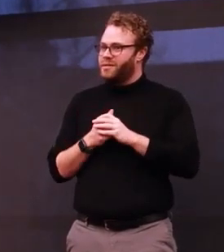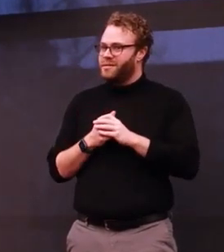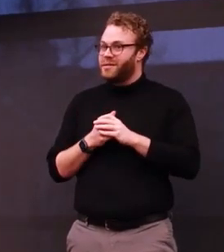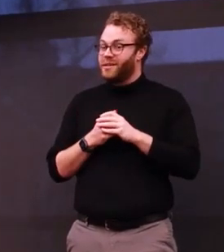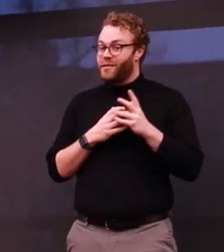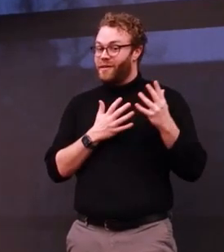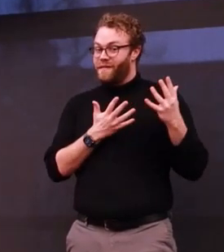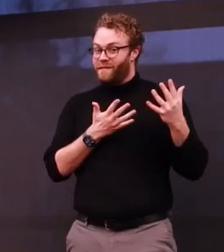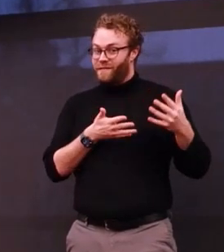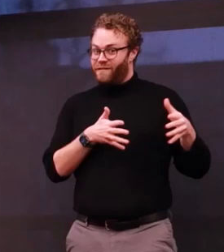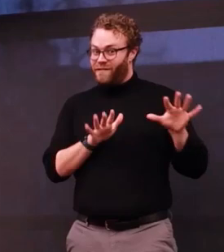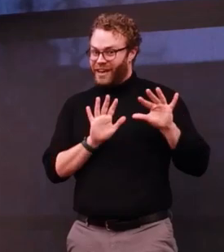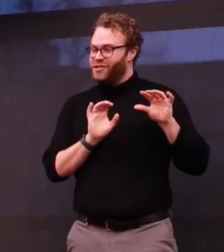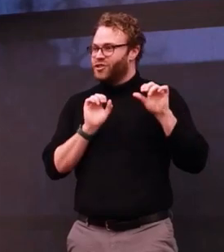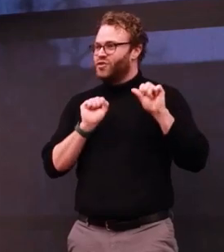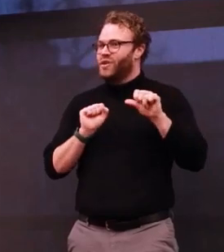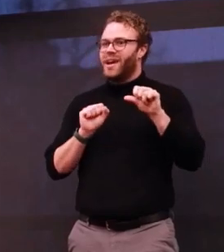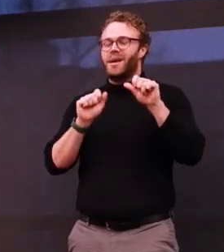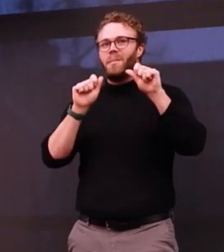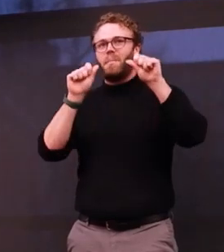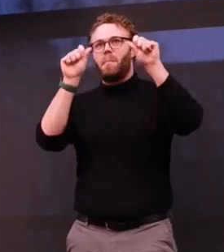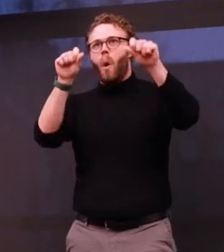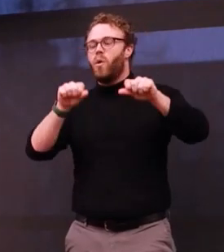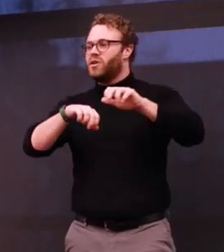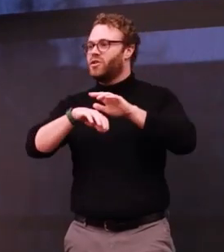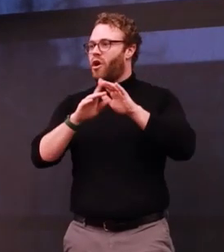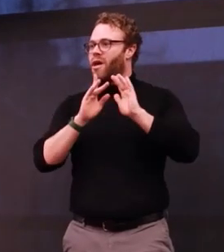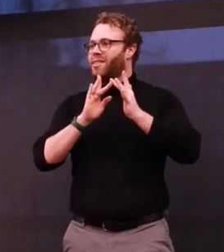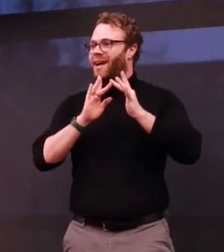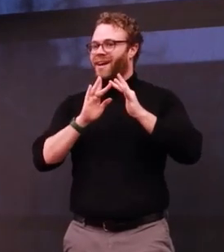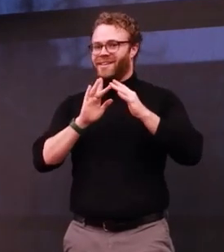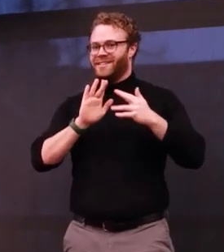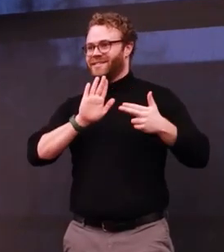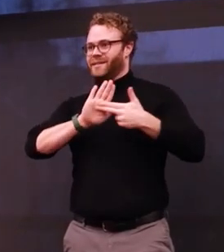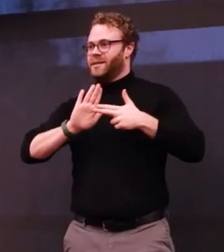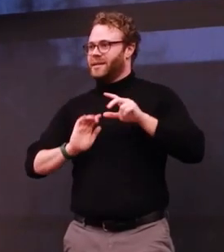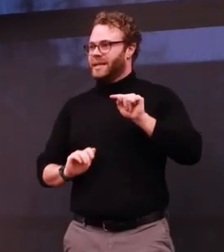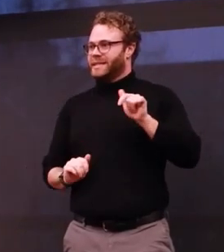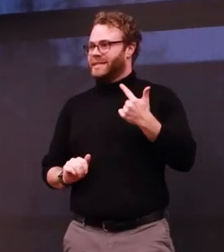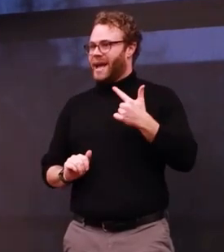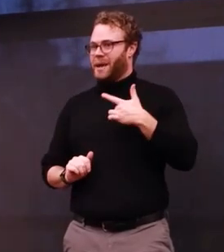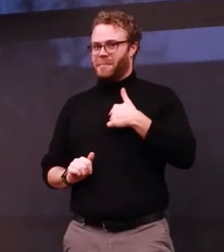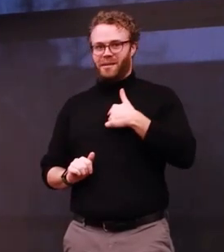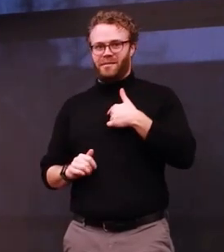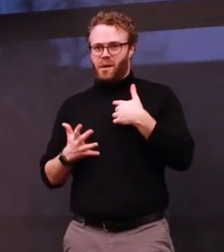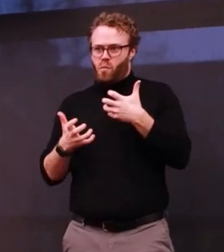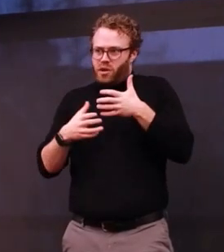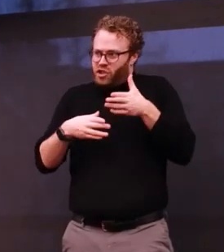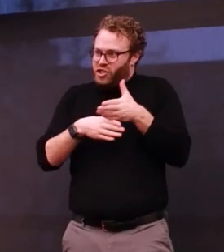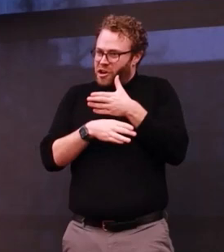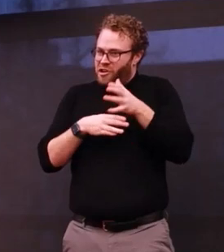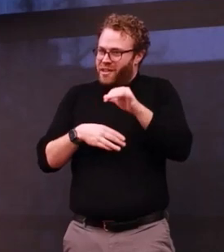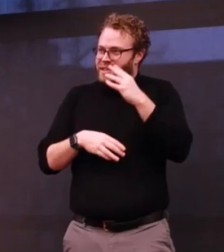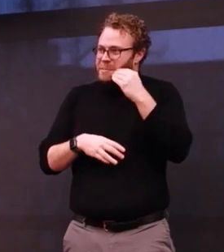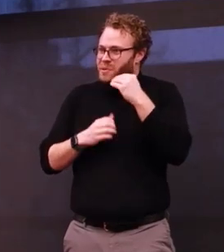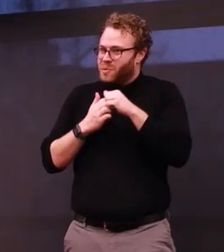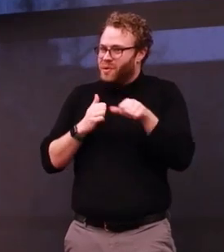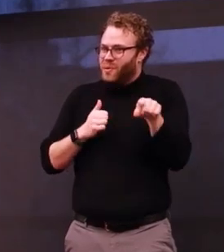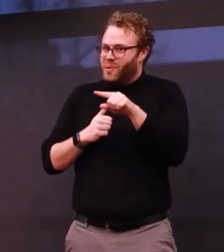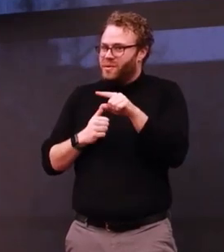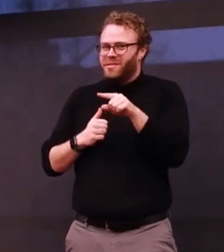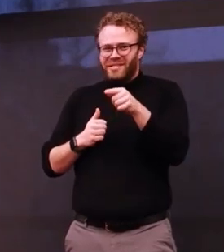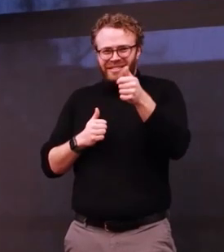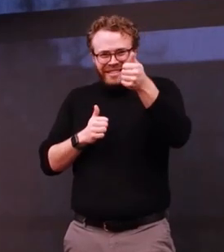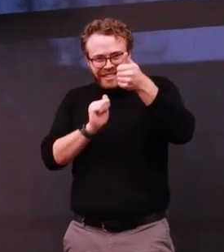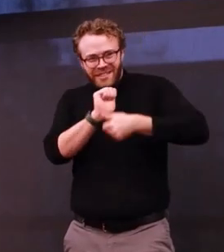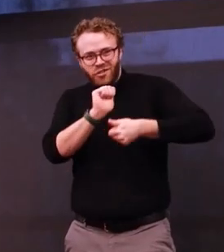to, feel free to tag me in your post so that I can share this with you. Every one of you has a